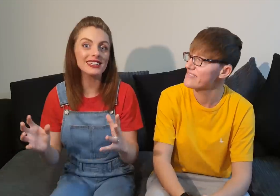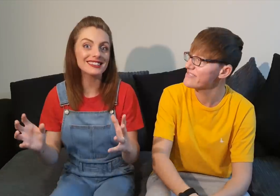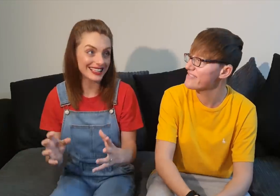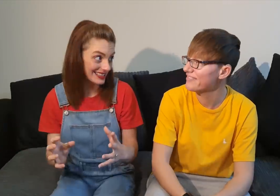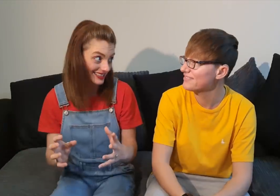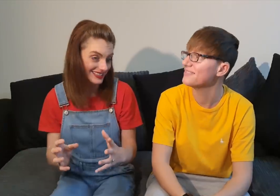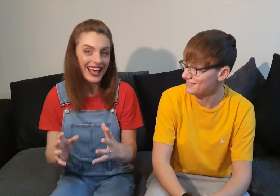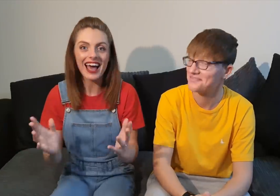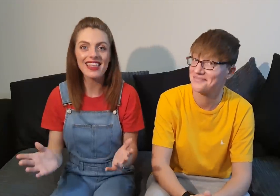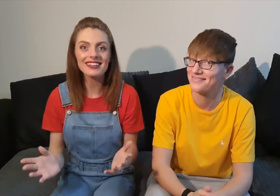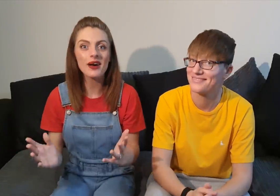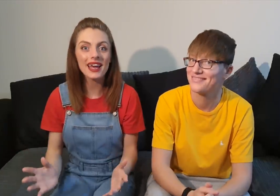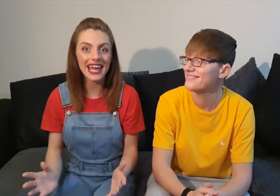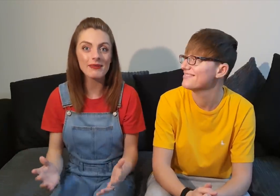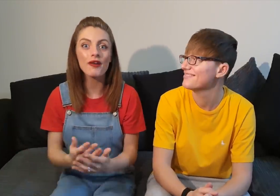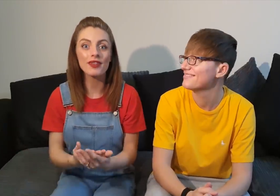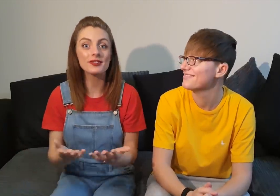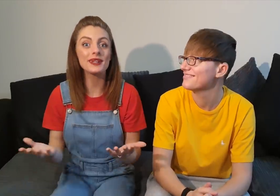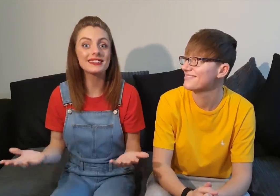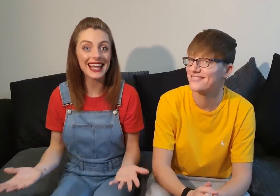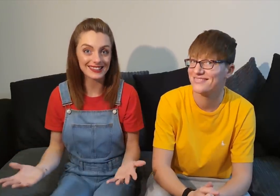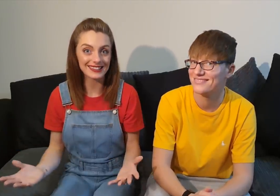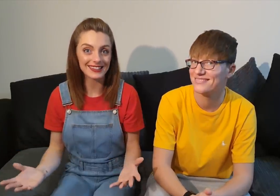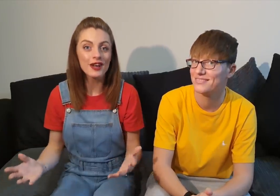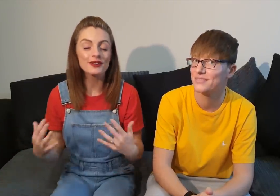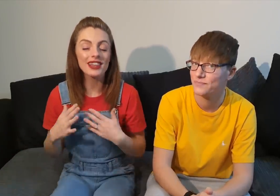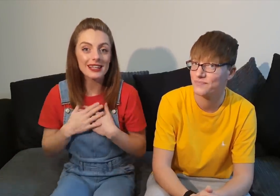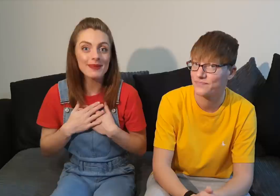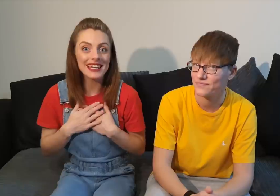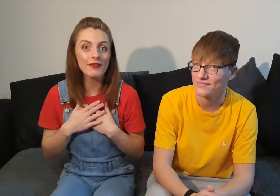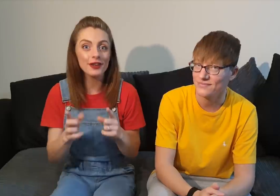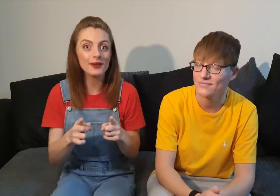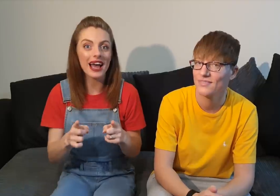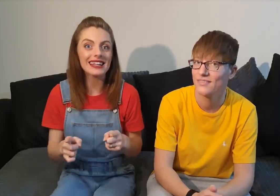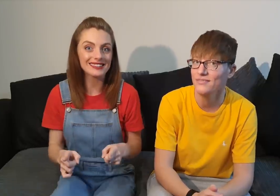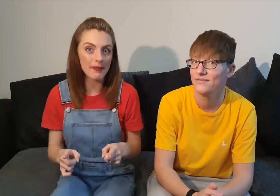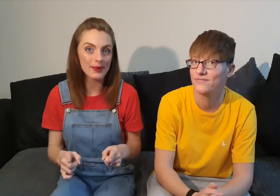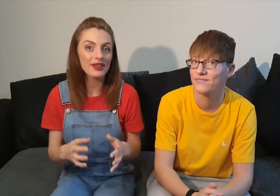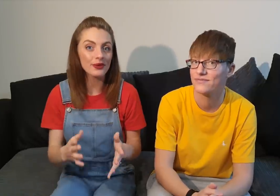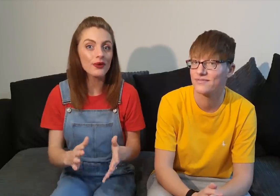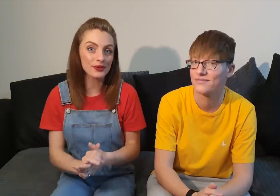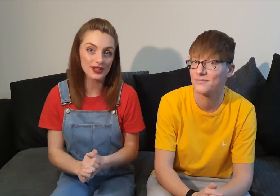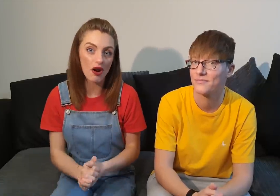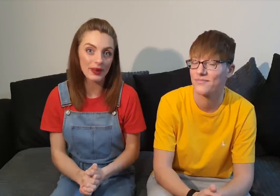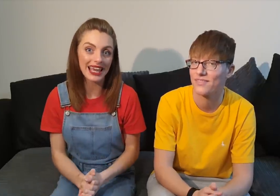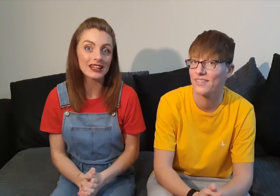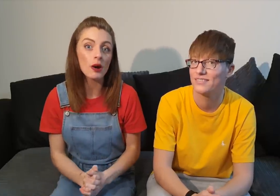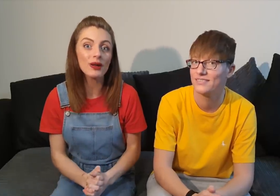sentences and that's our aim of this week's lessons so let me give you an example that you're going to copy in a couple